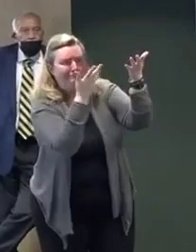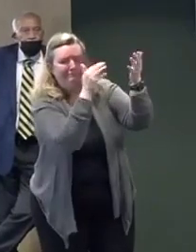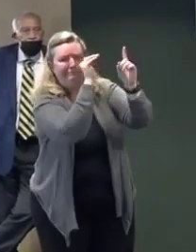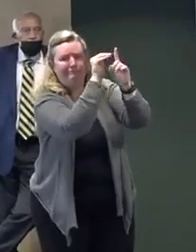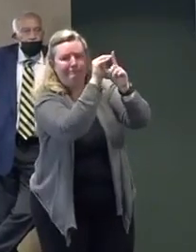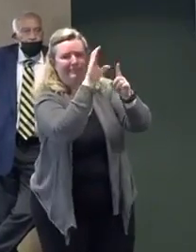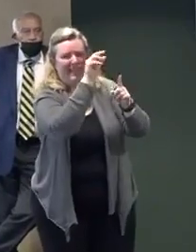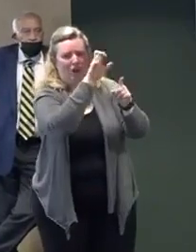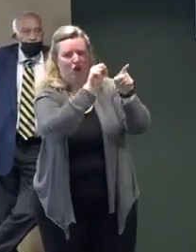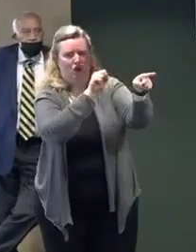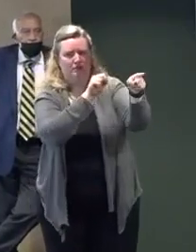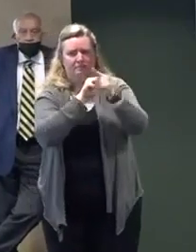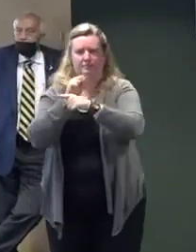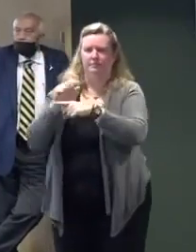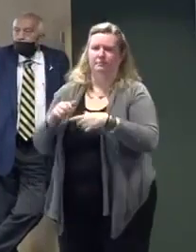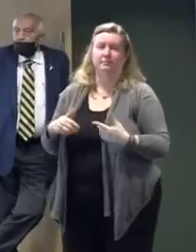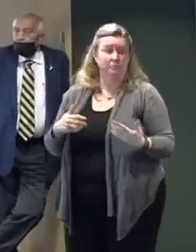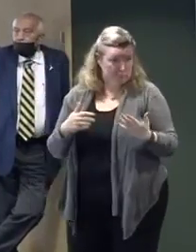You good?